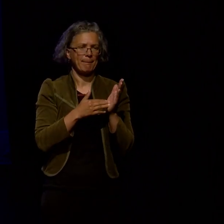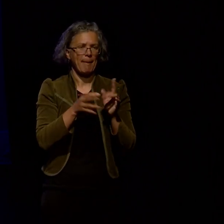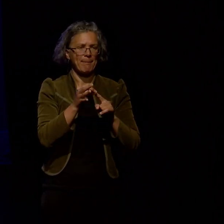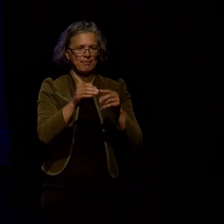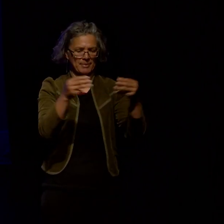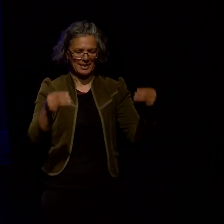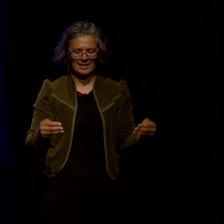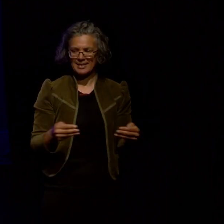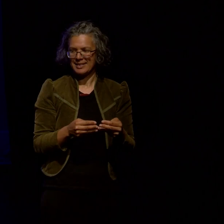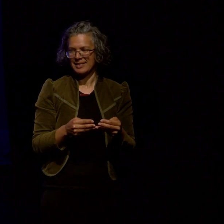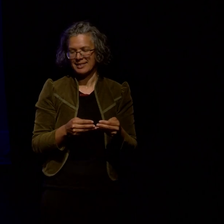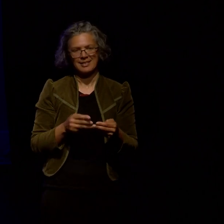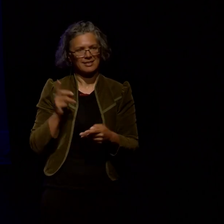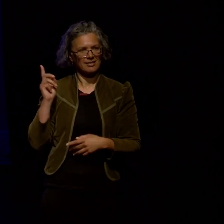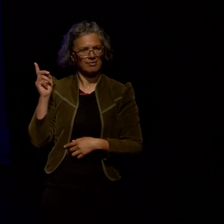on maps